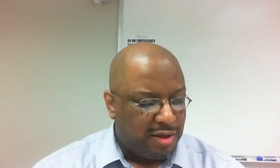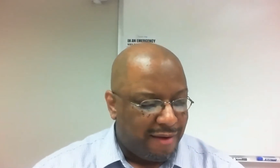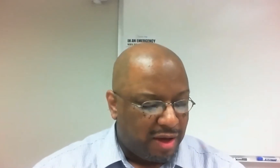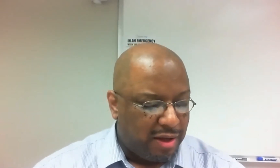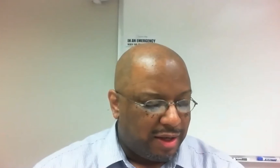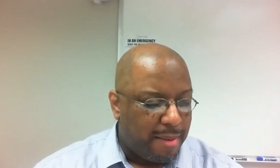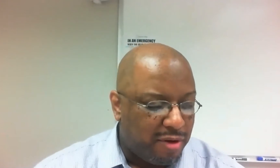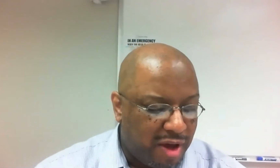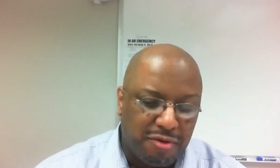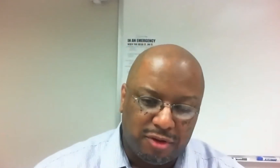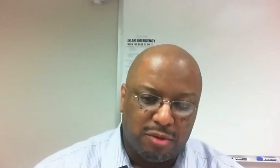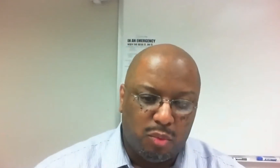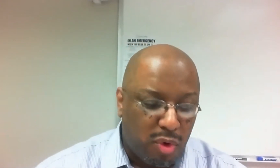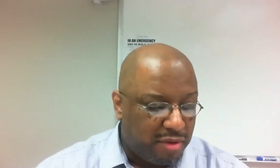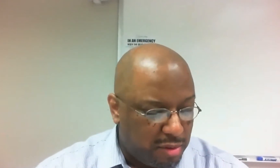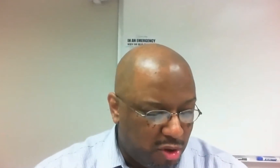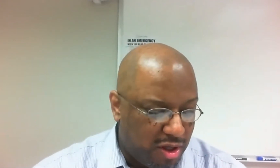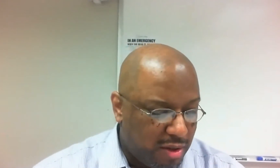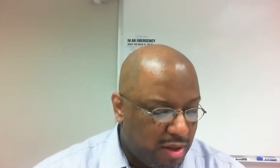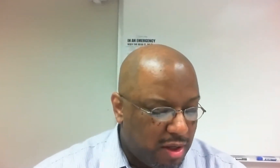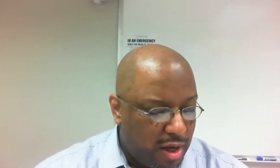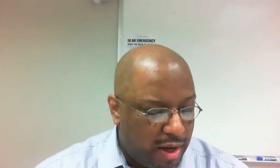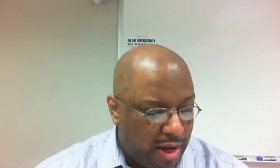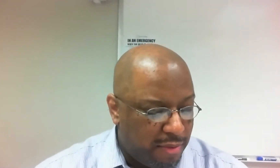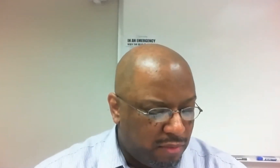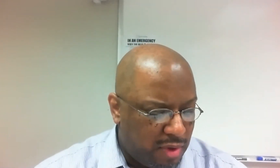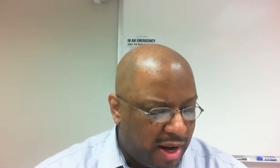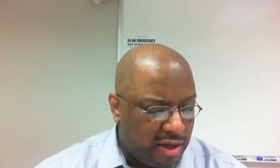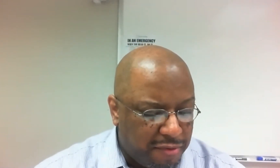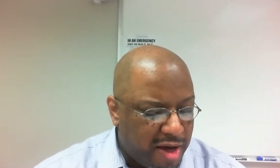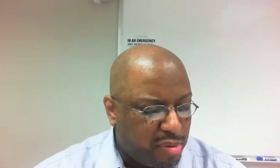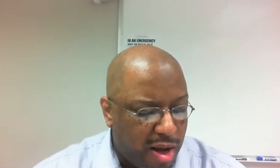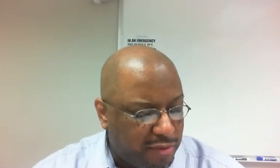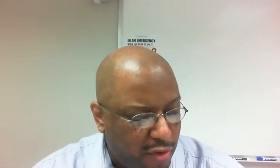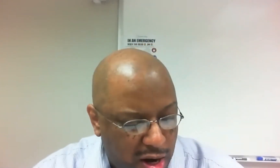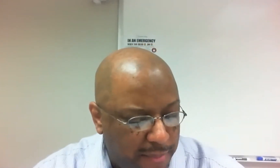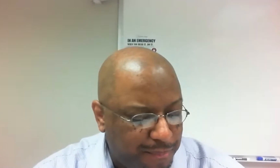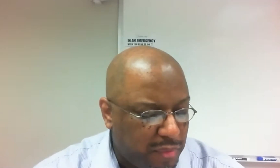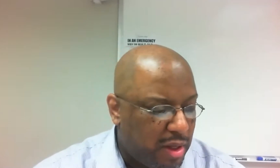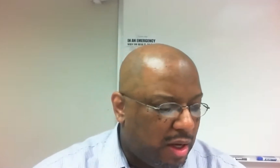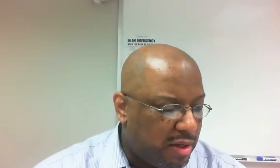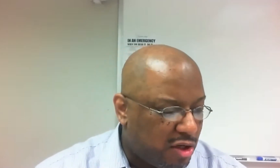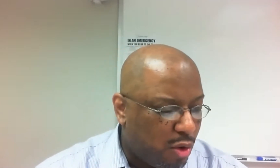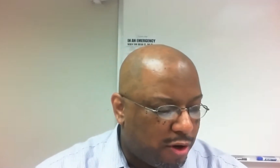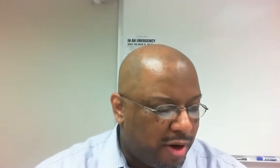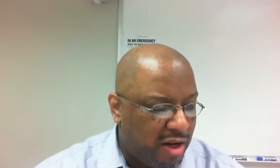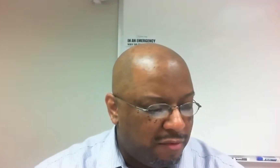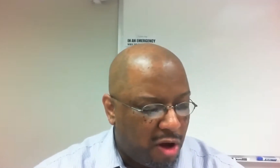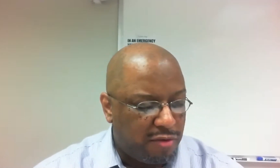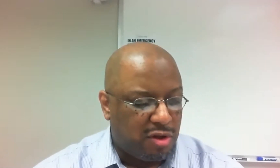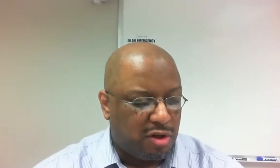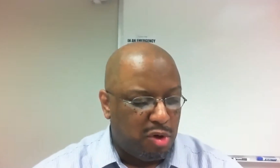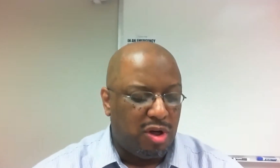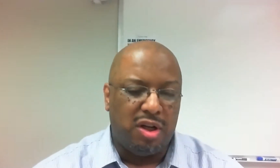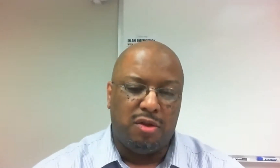is having a collaborative effort with the community. And it identifies problems of crime and disorder and it